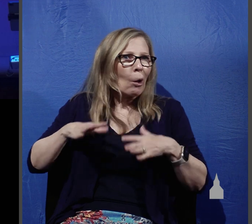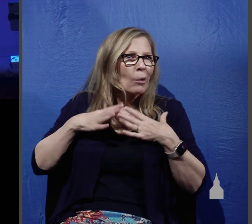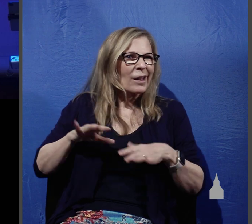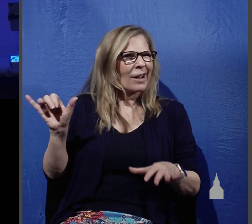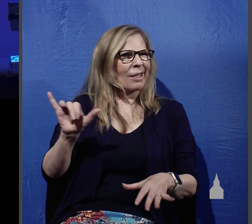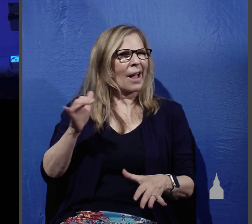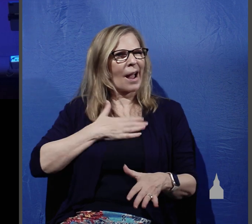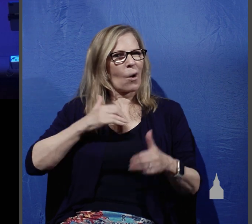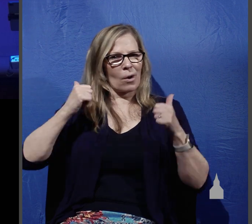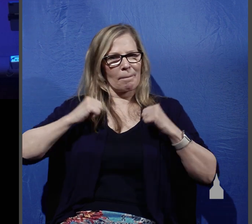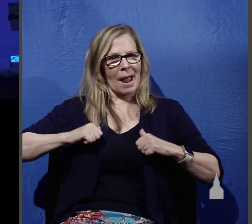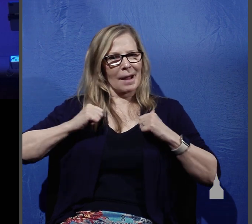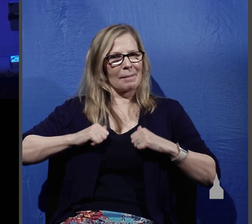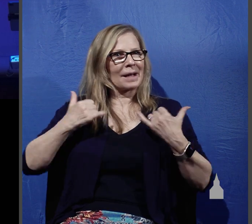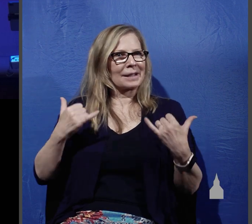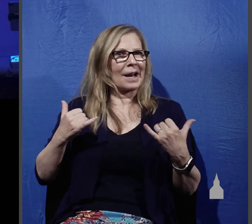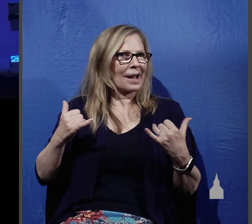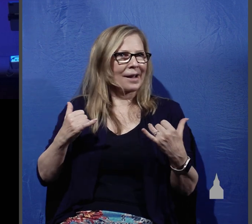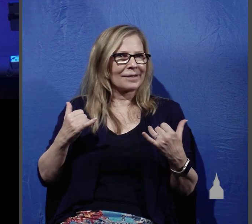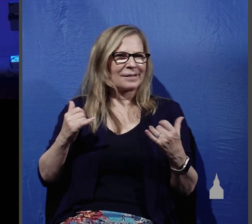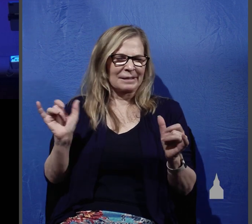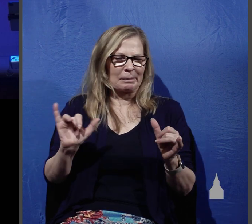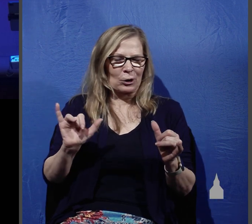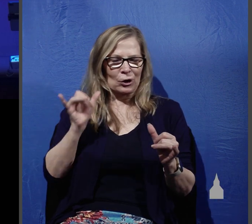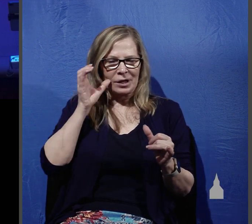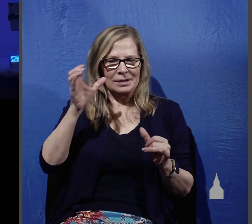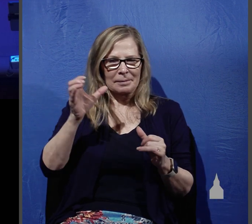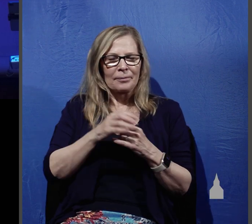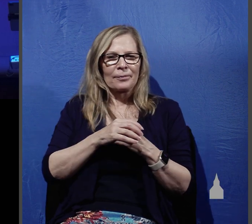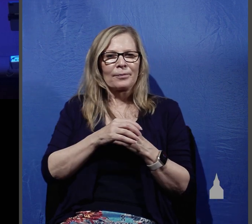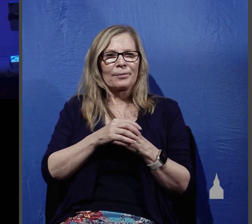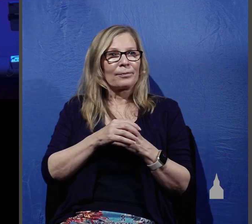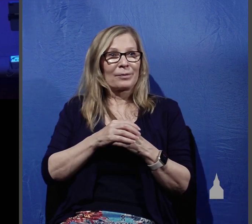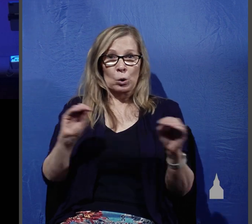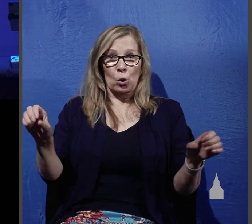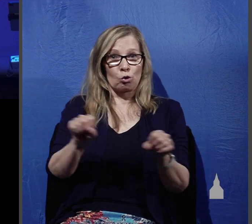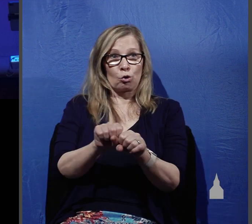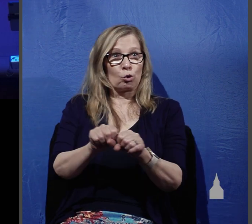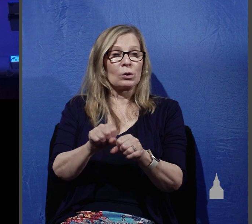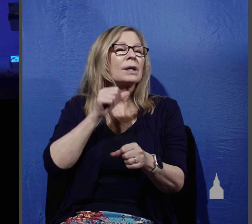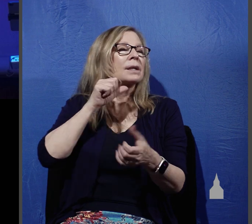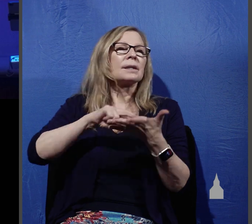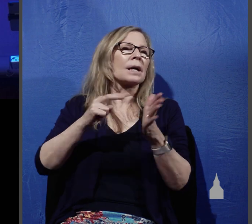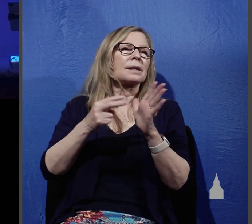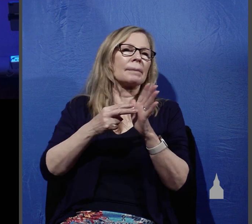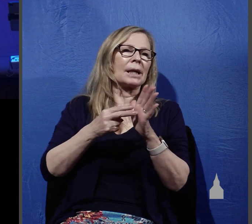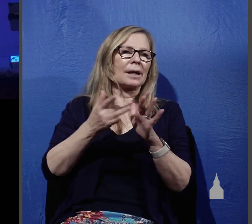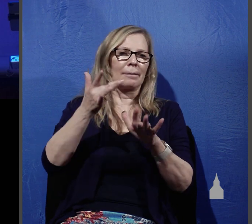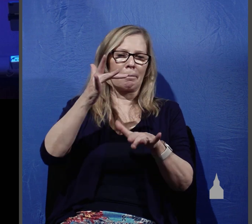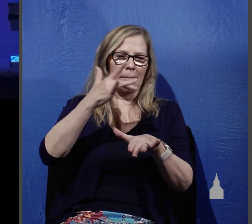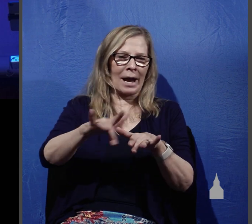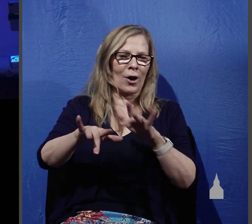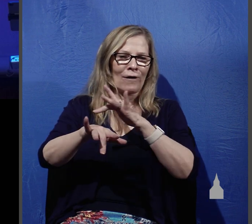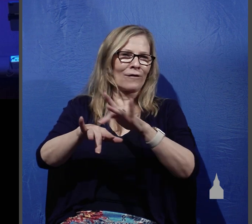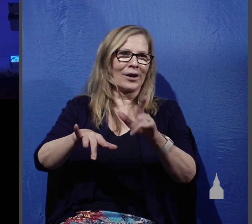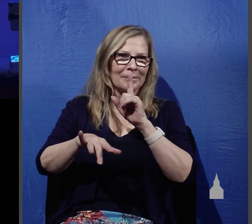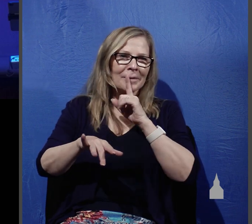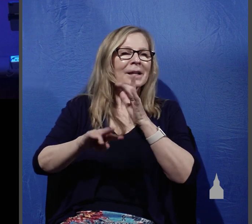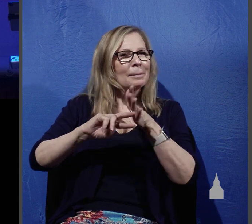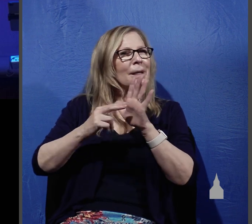our backpacks function today and then he said and carry no shoes which doesn't mean that they were to go barefoot but simply he means carry